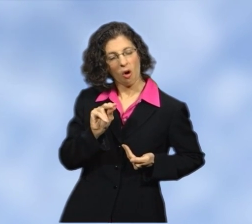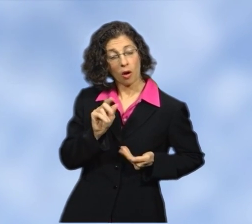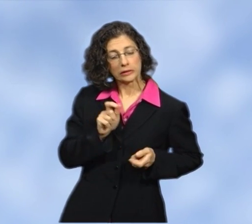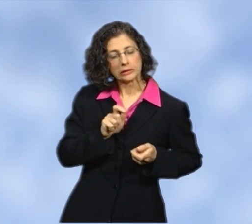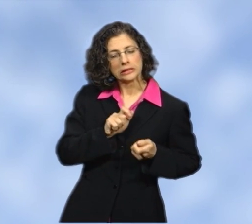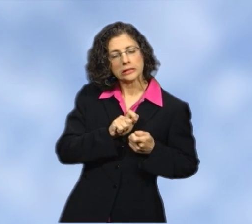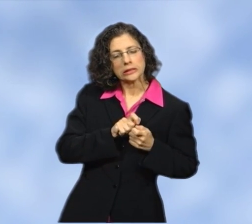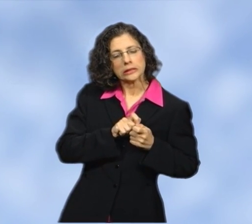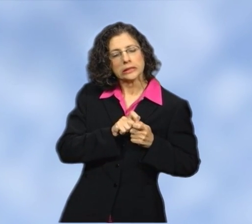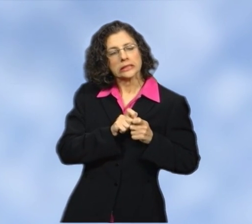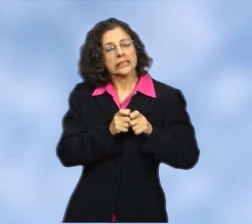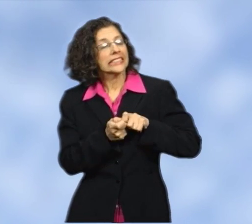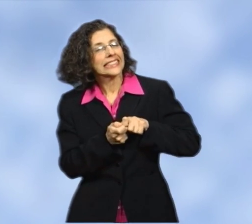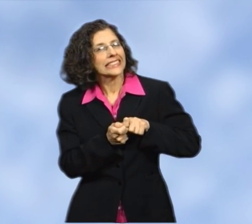as it did before.